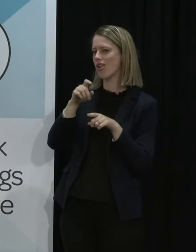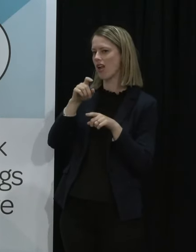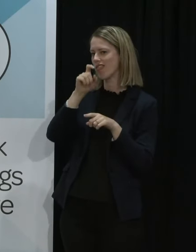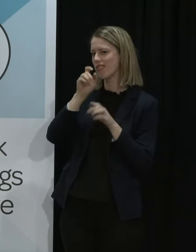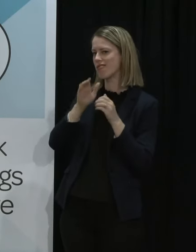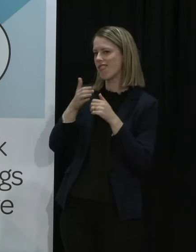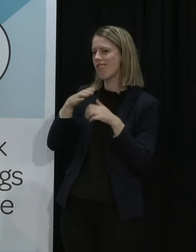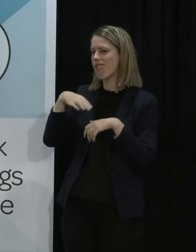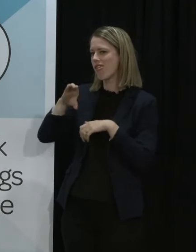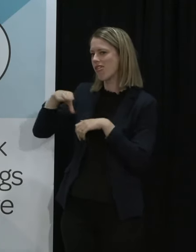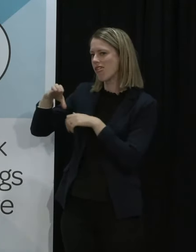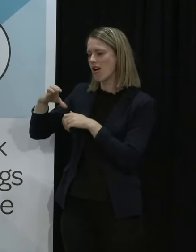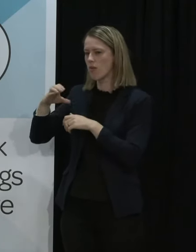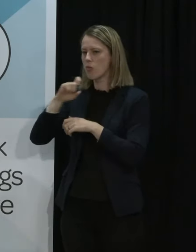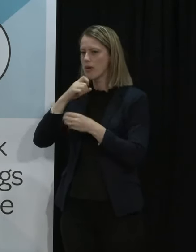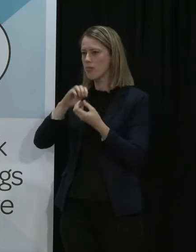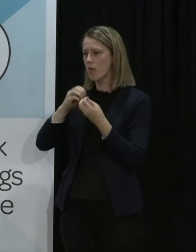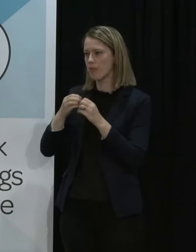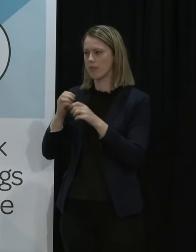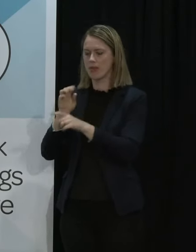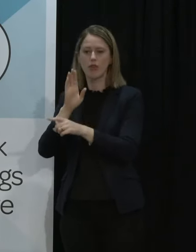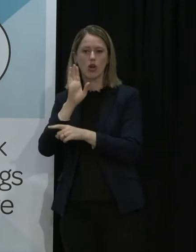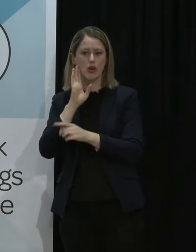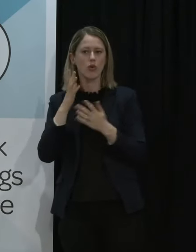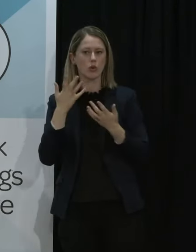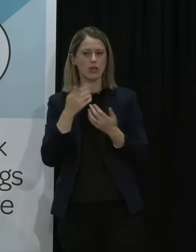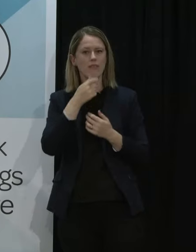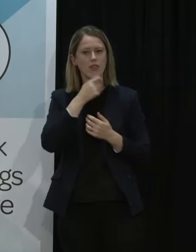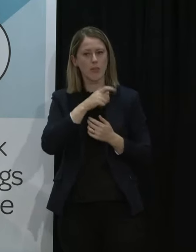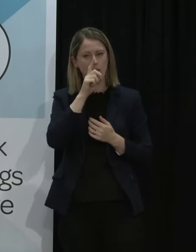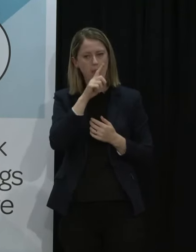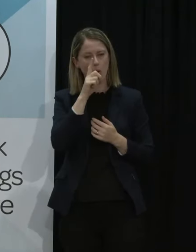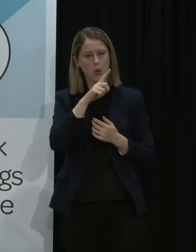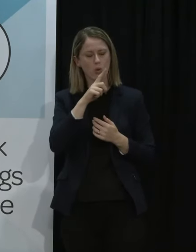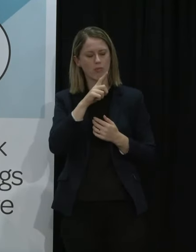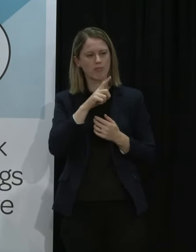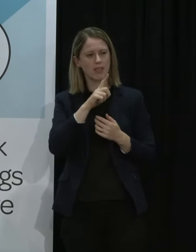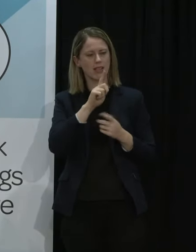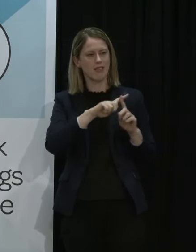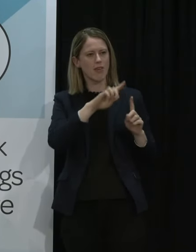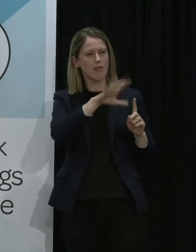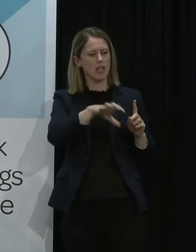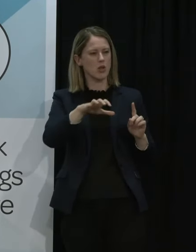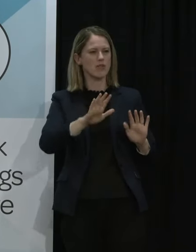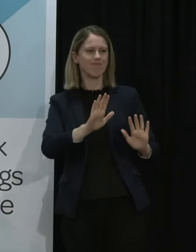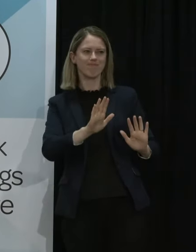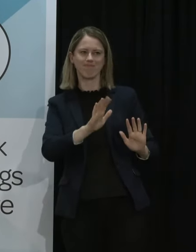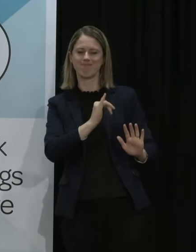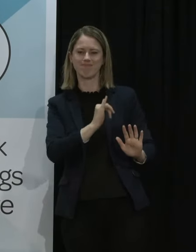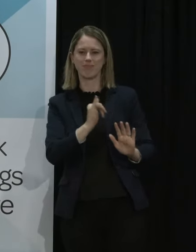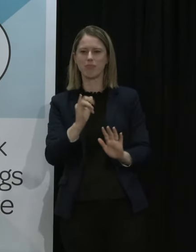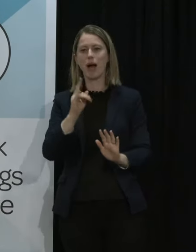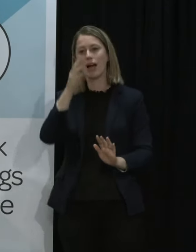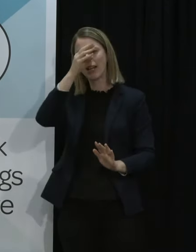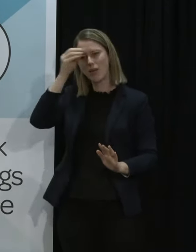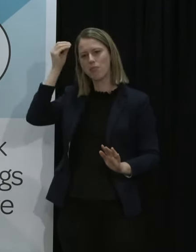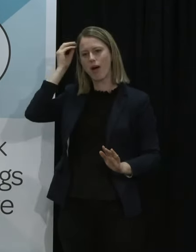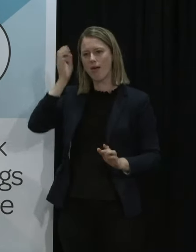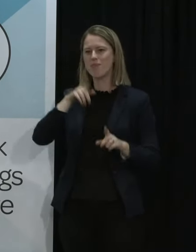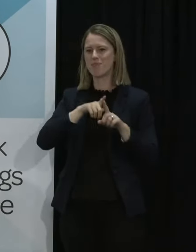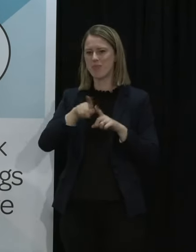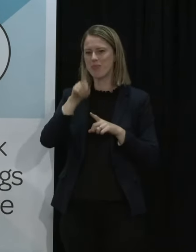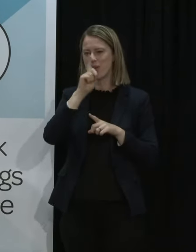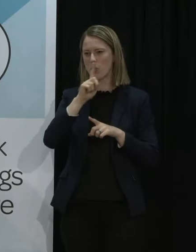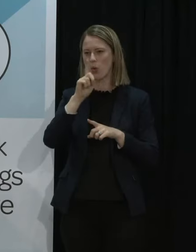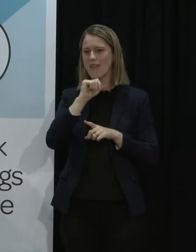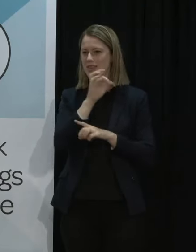because we have heard that obviously I've heard reports of a couple of people being turned away at different venues but I think what we have to keep in mind is that for the most part